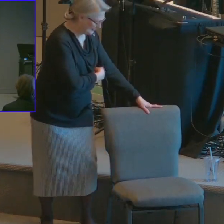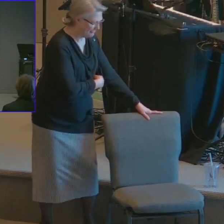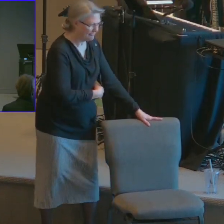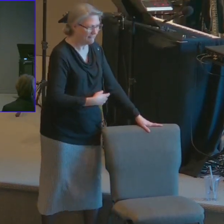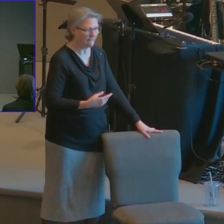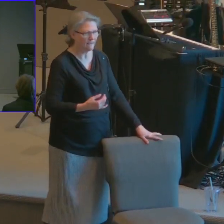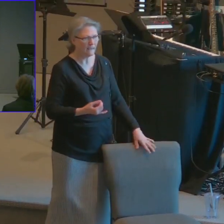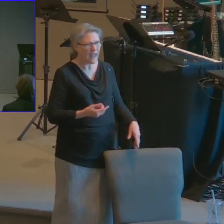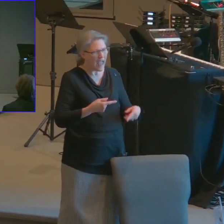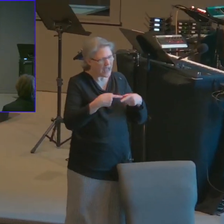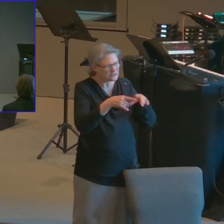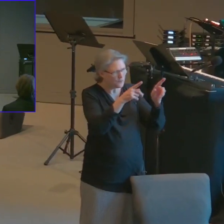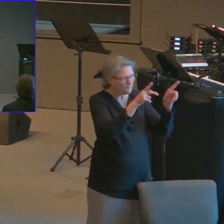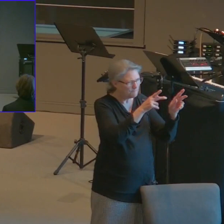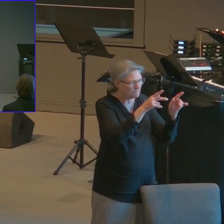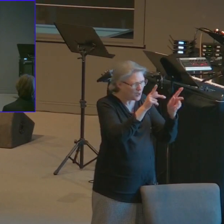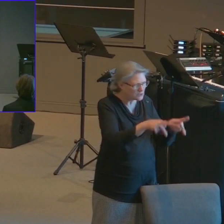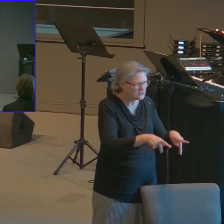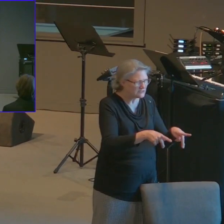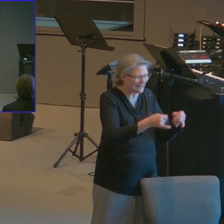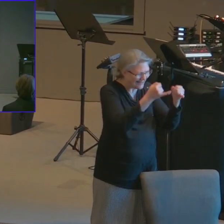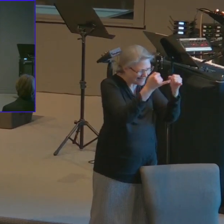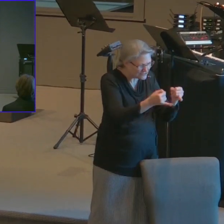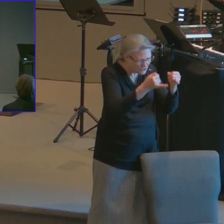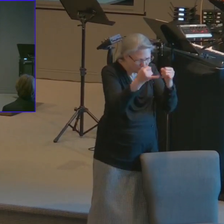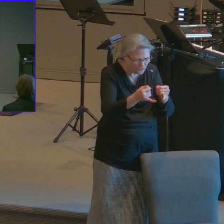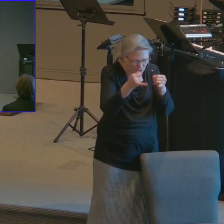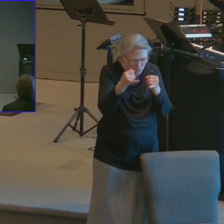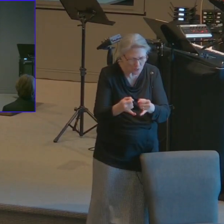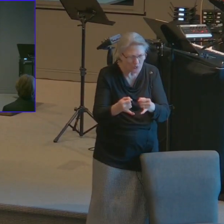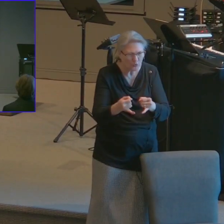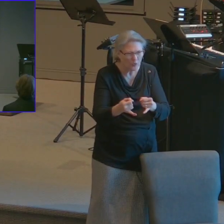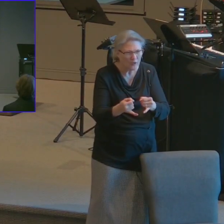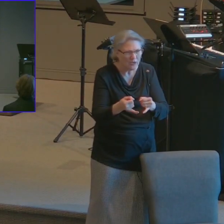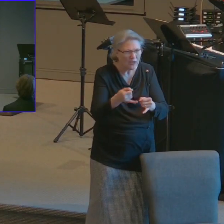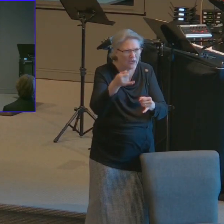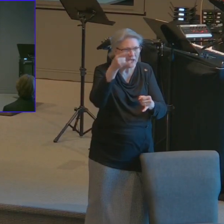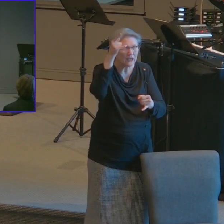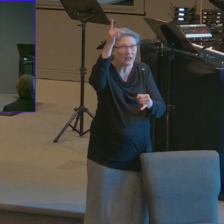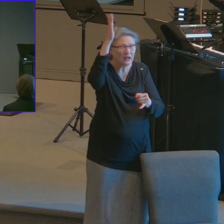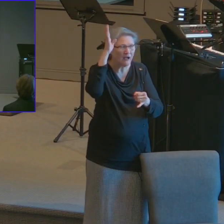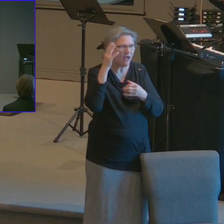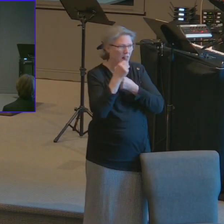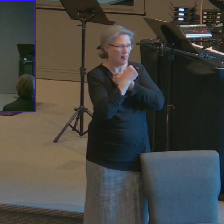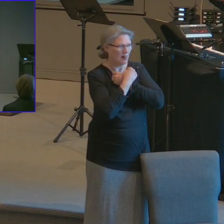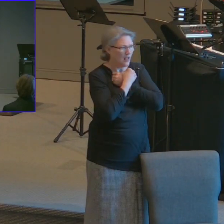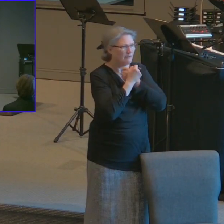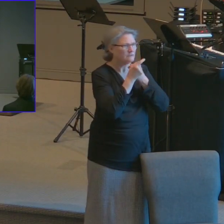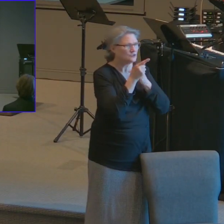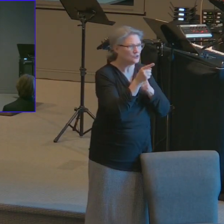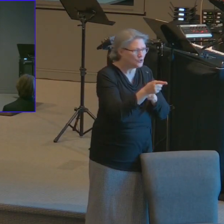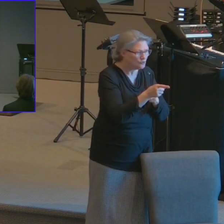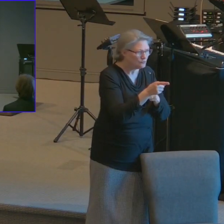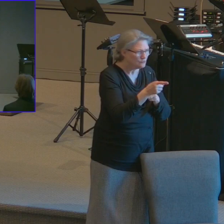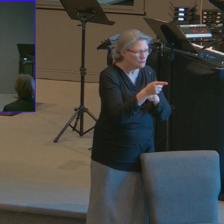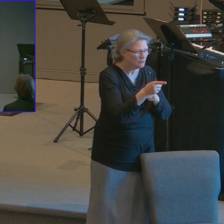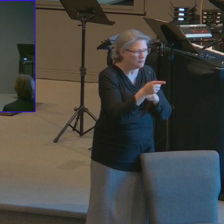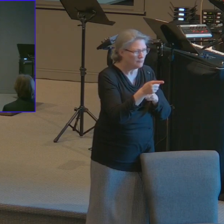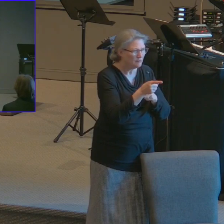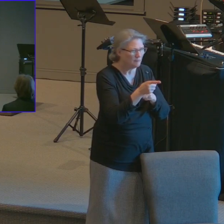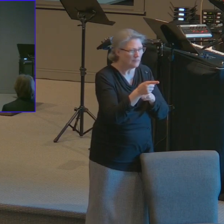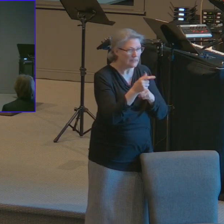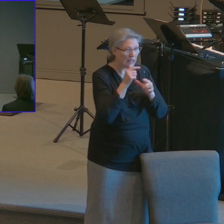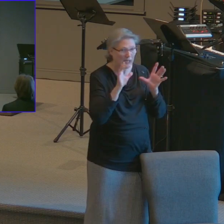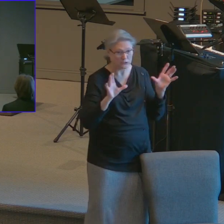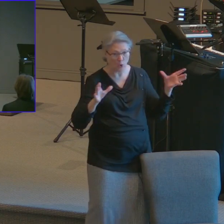congregation this morning I'm separating each of you into an individual and I'm telling do you